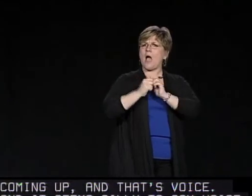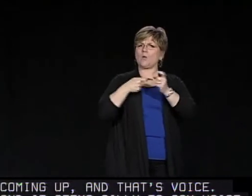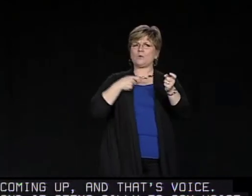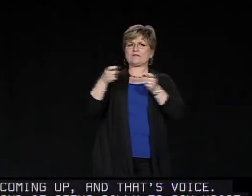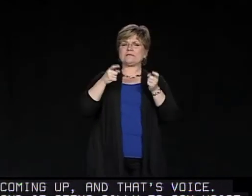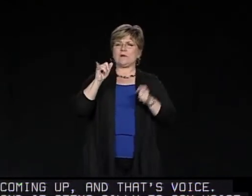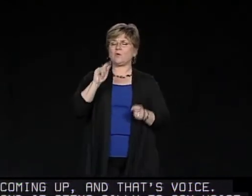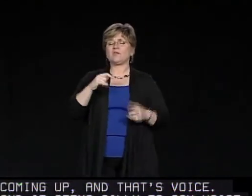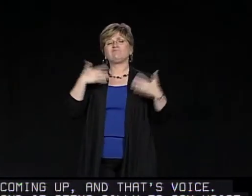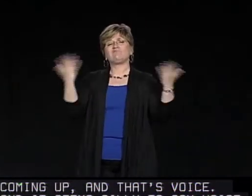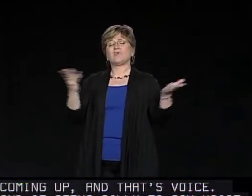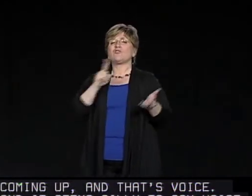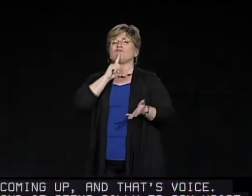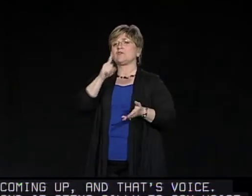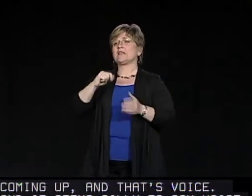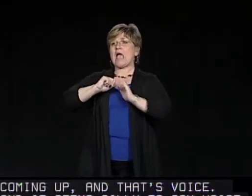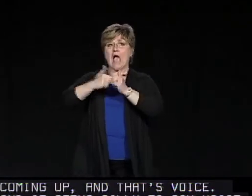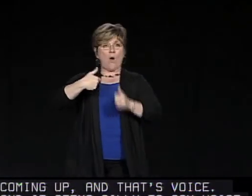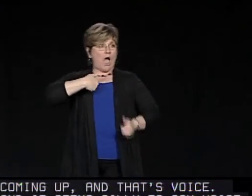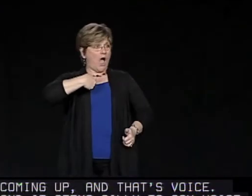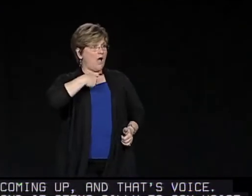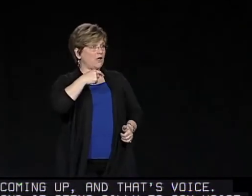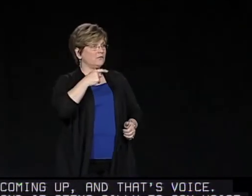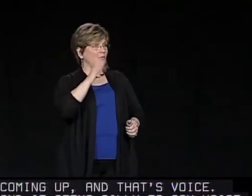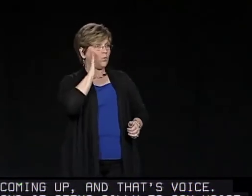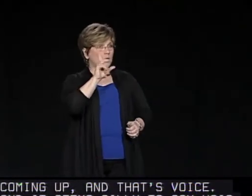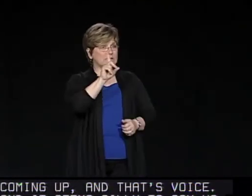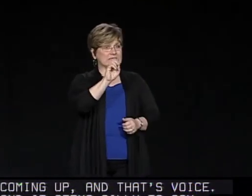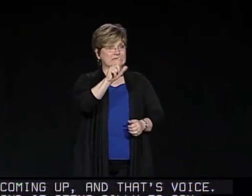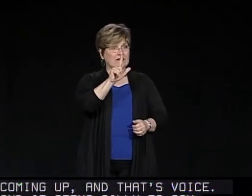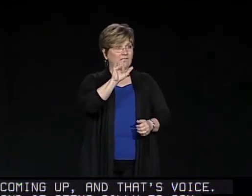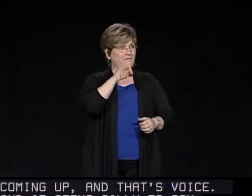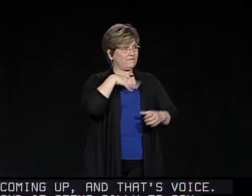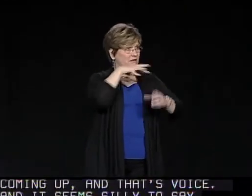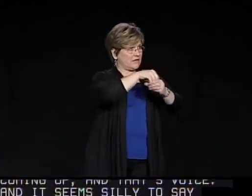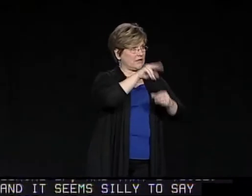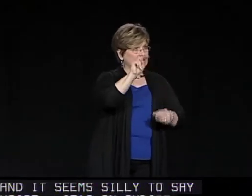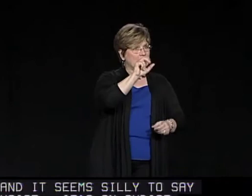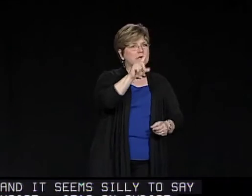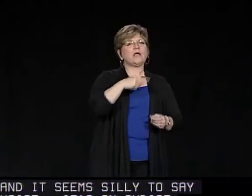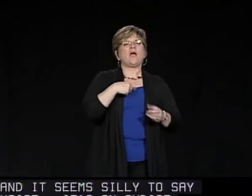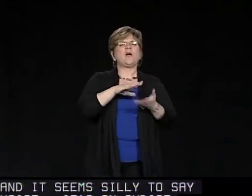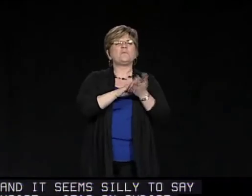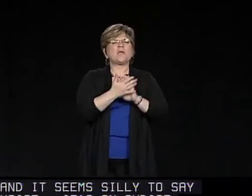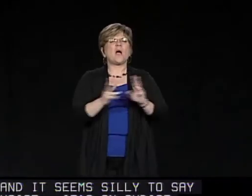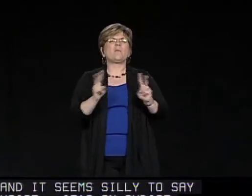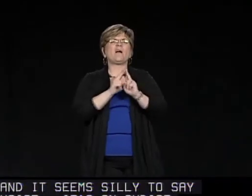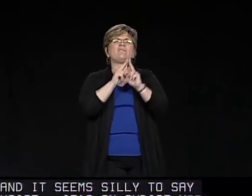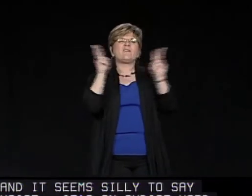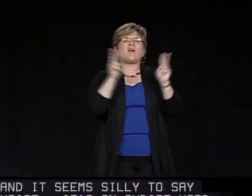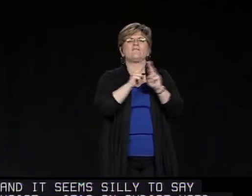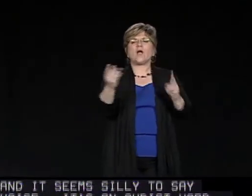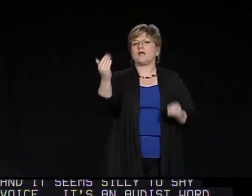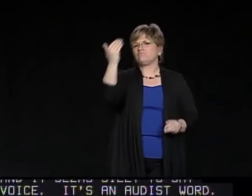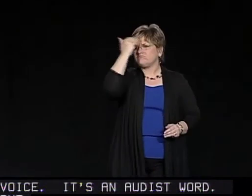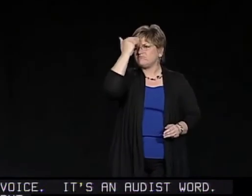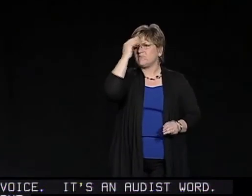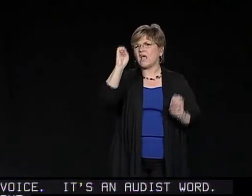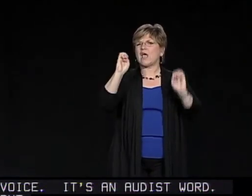It's an oddest word. But concerning